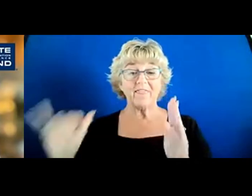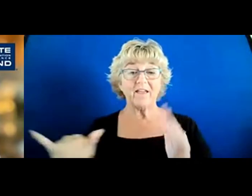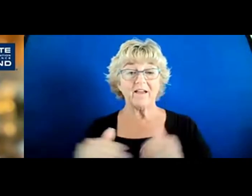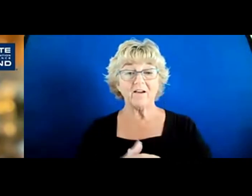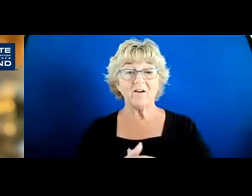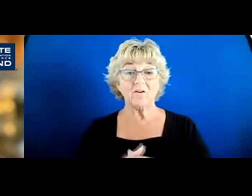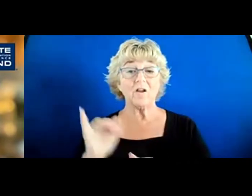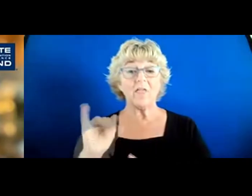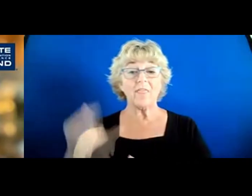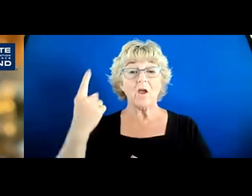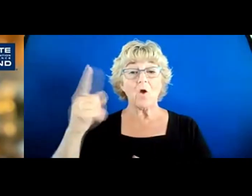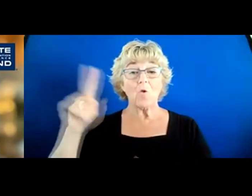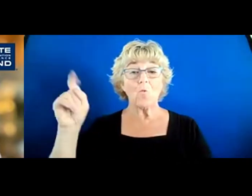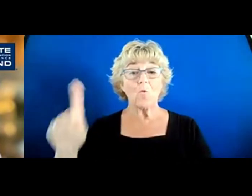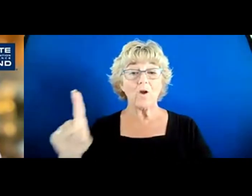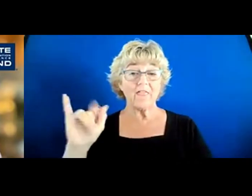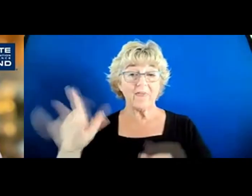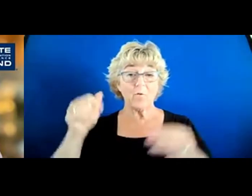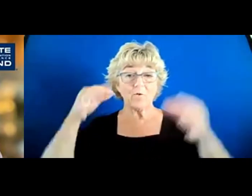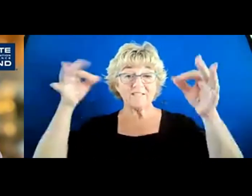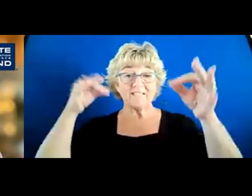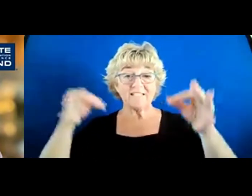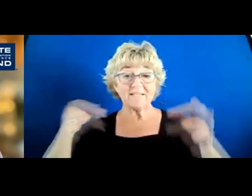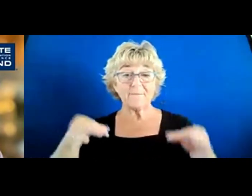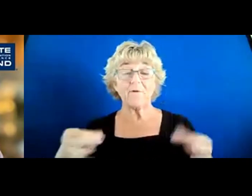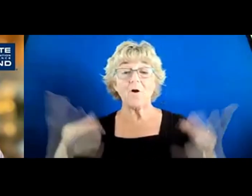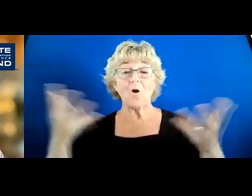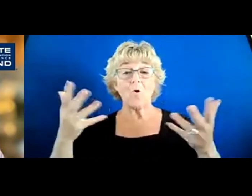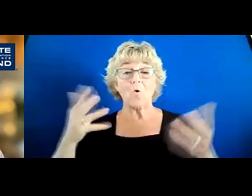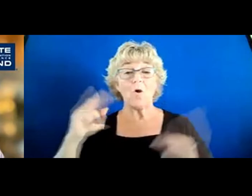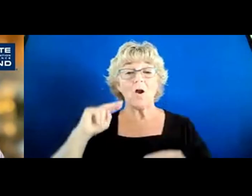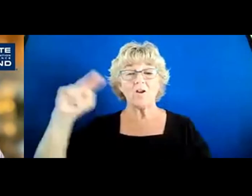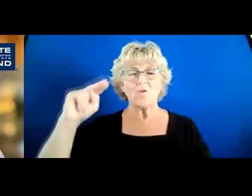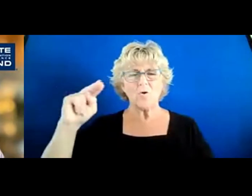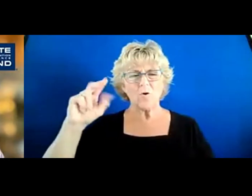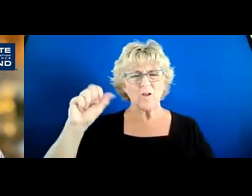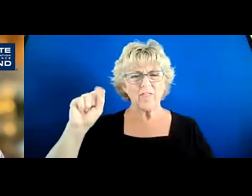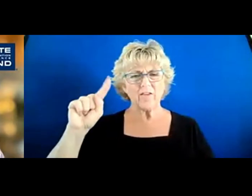There was a question that was explained about what is North Star.